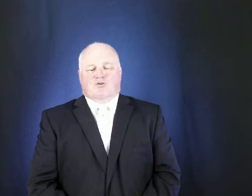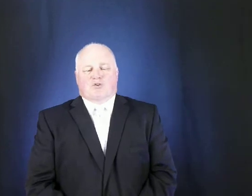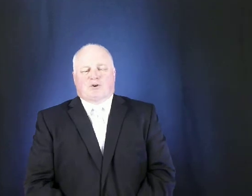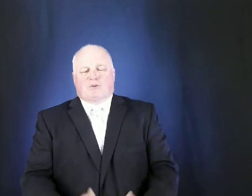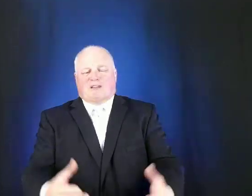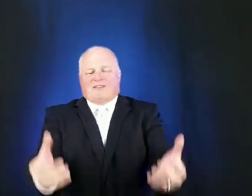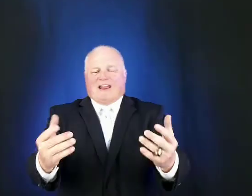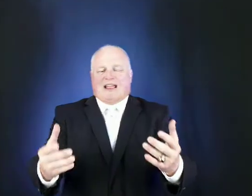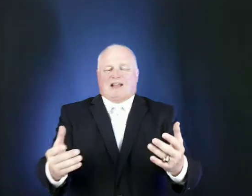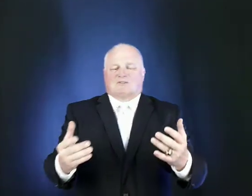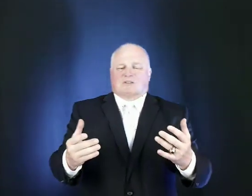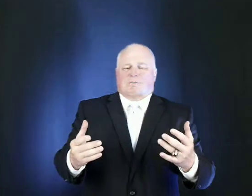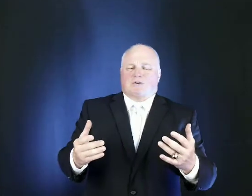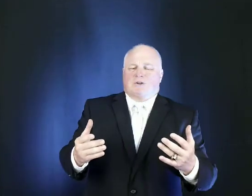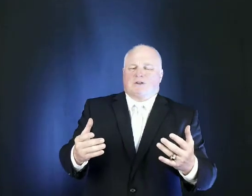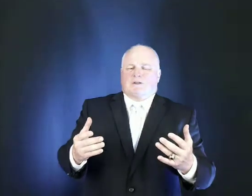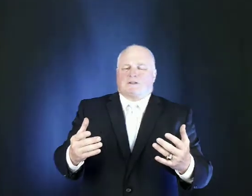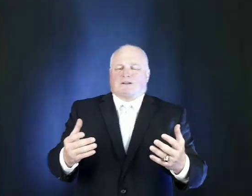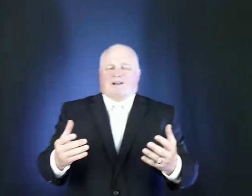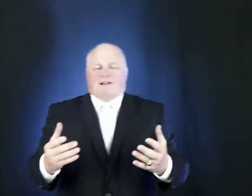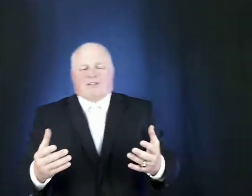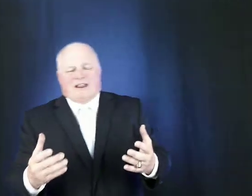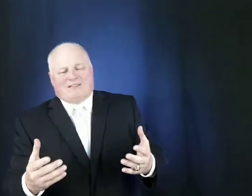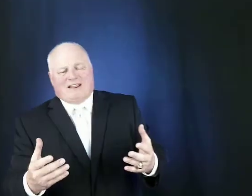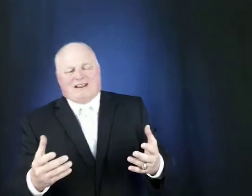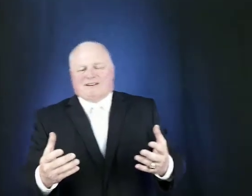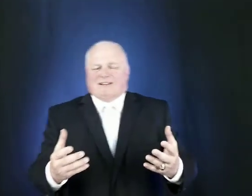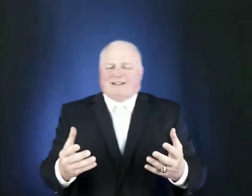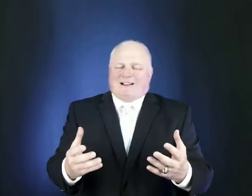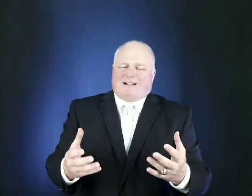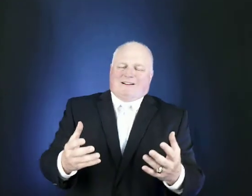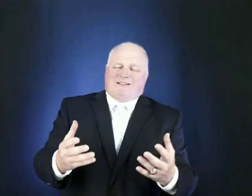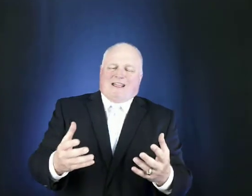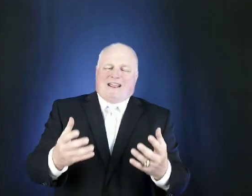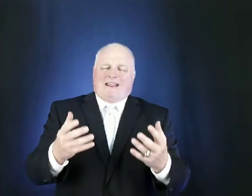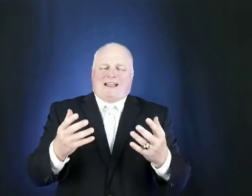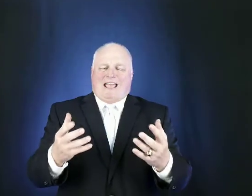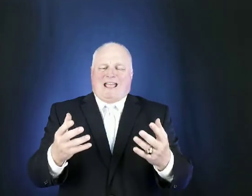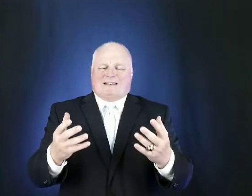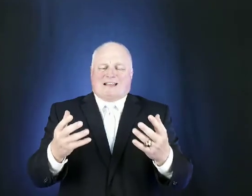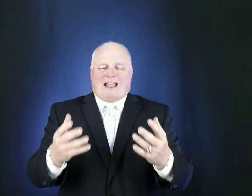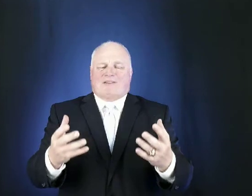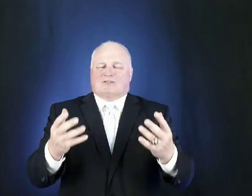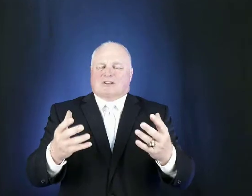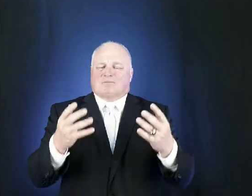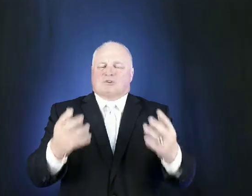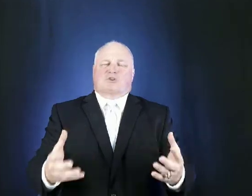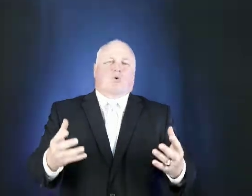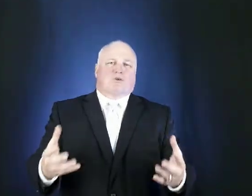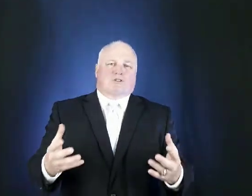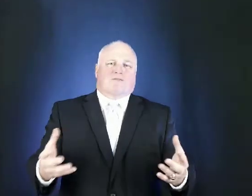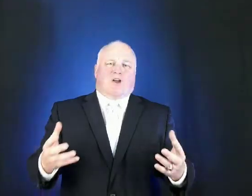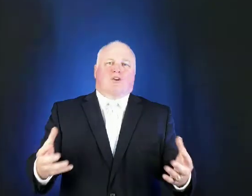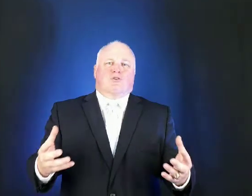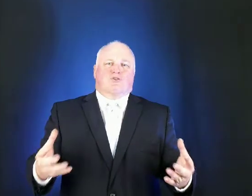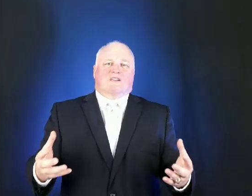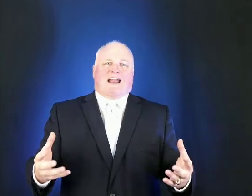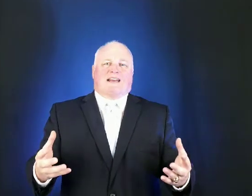true then they have some they they they they had to have some source of understanding